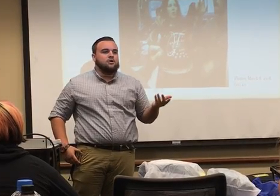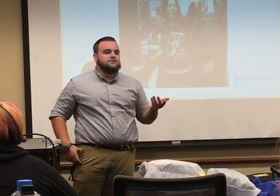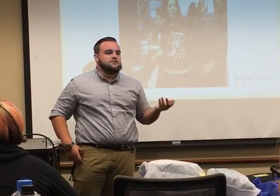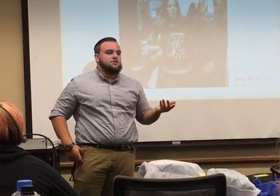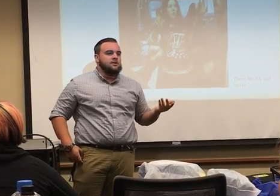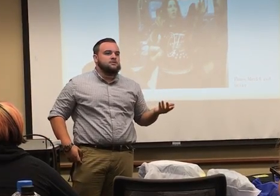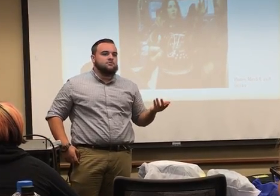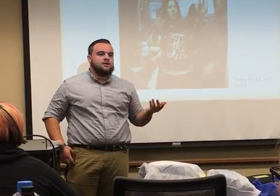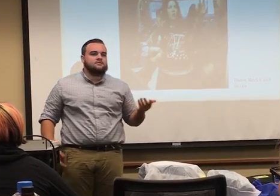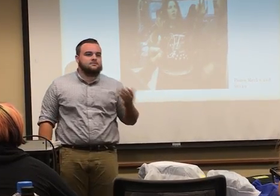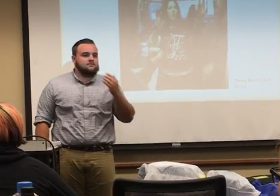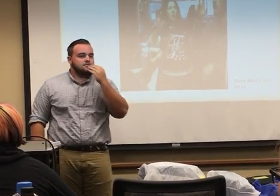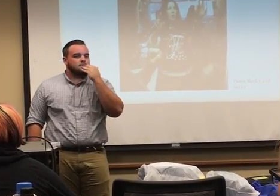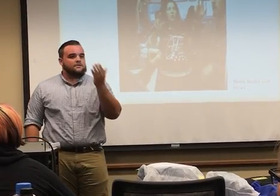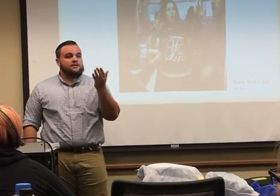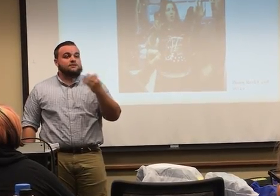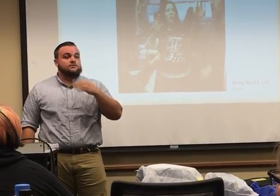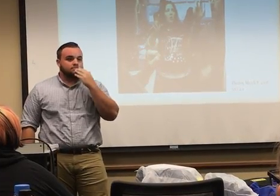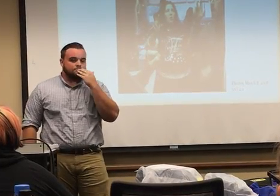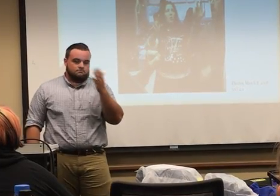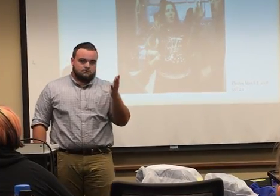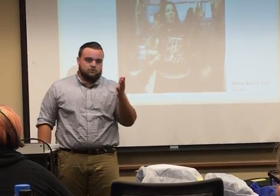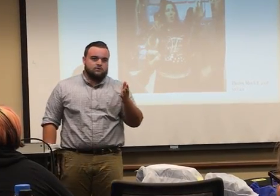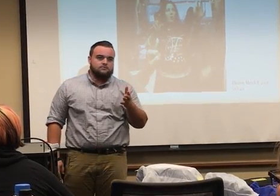aloha is hello and Dubai. Thank you. You're welcome.